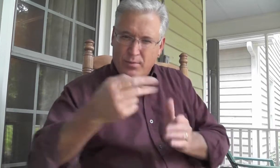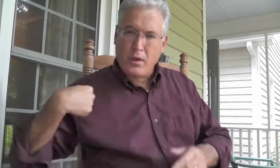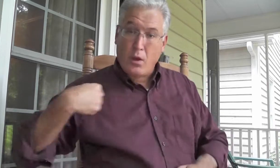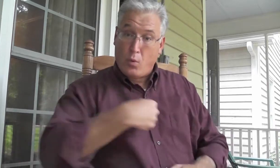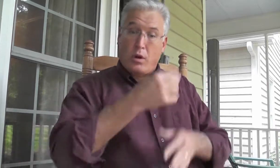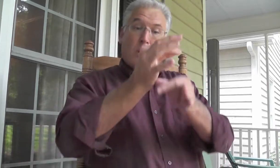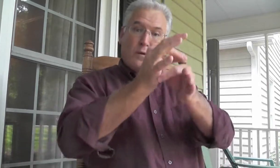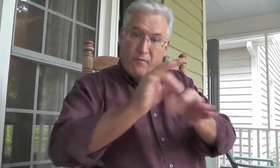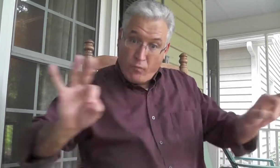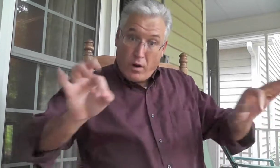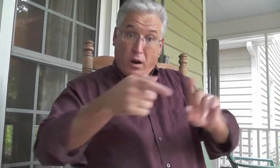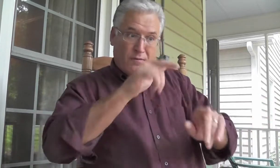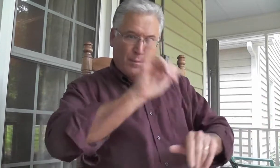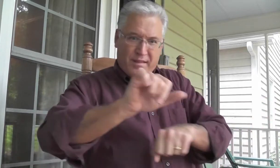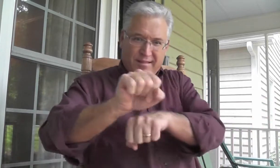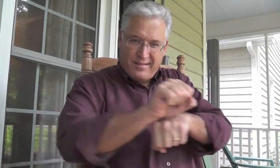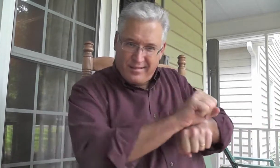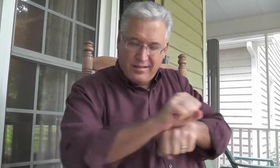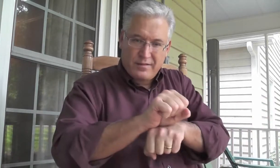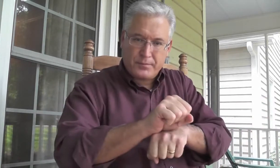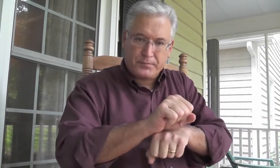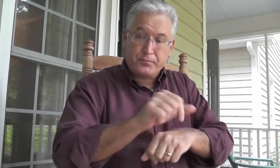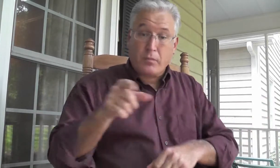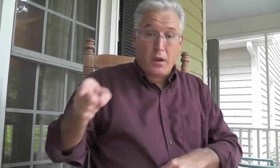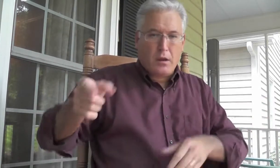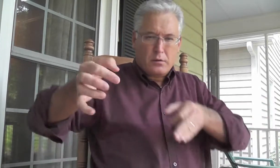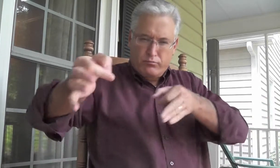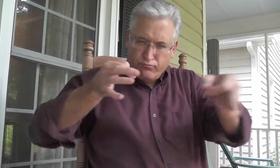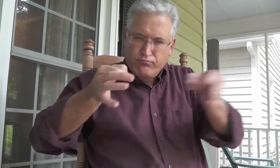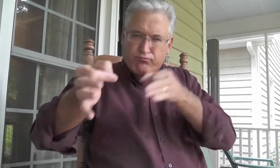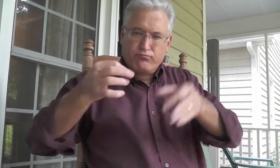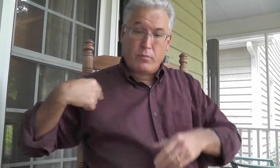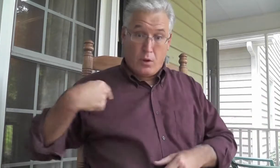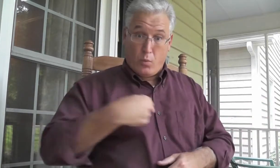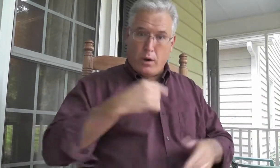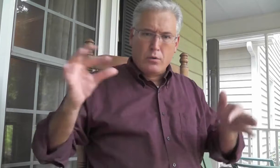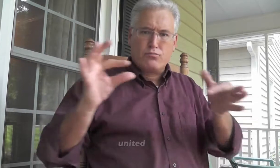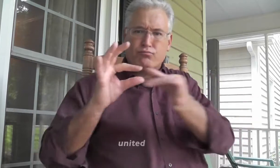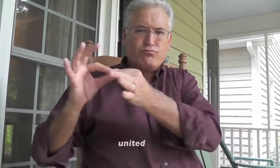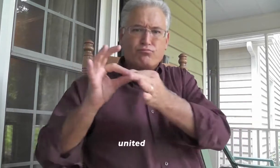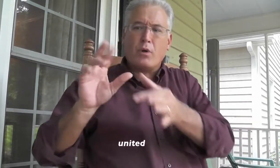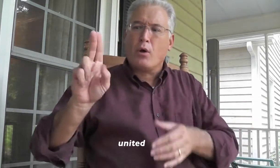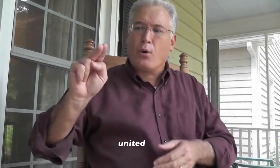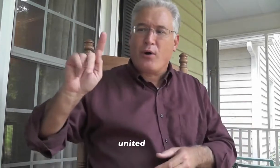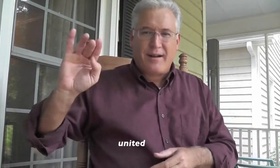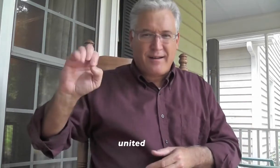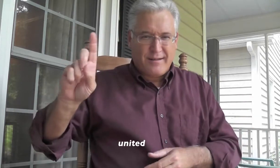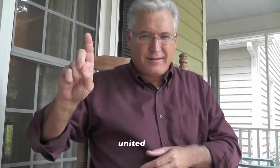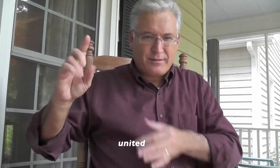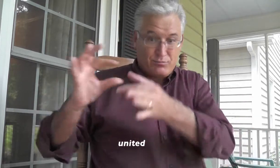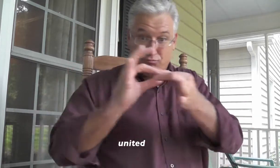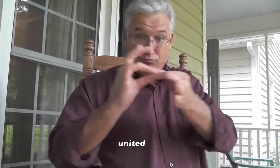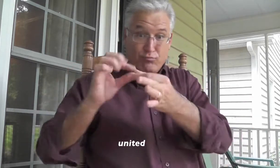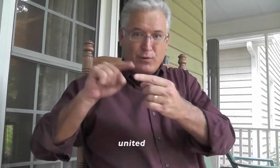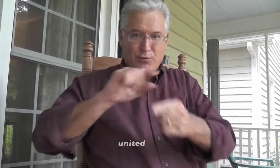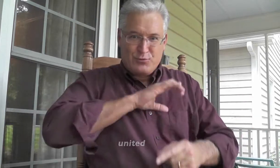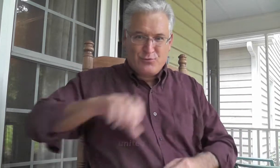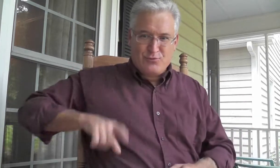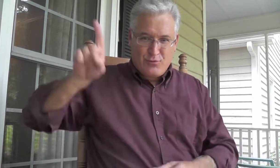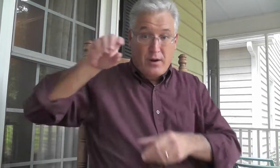emphasizes this truth. He says we are free from the slavery. And he explains that we are united, united